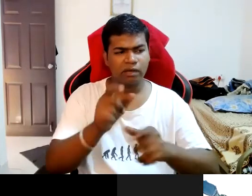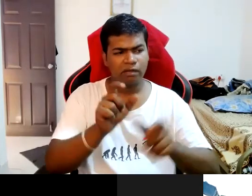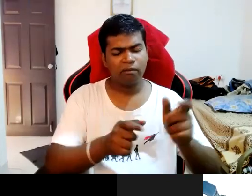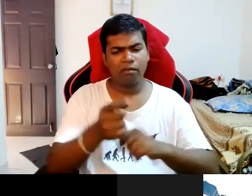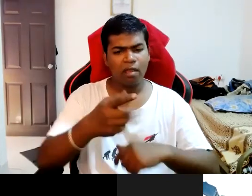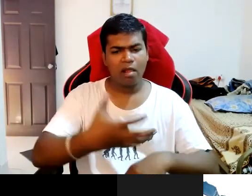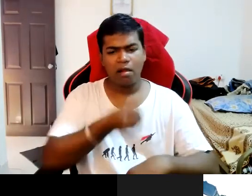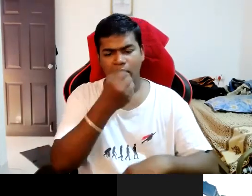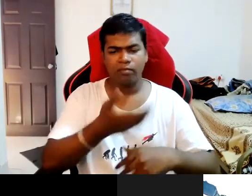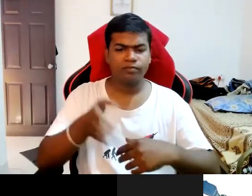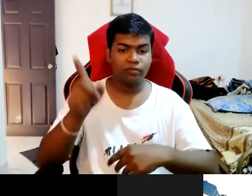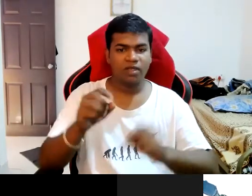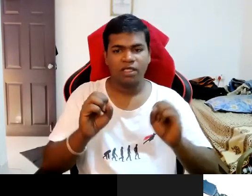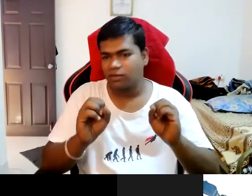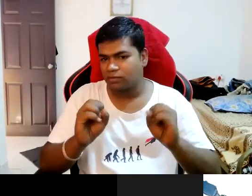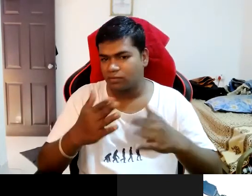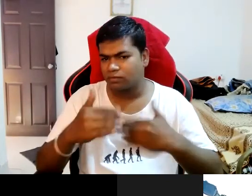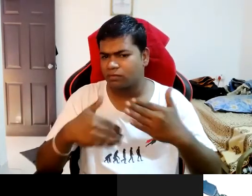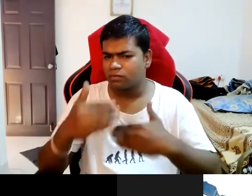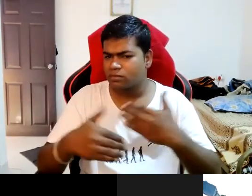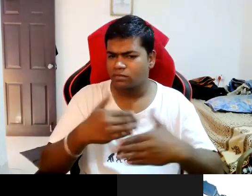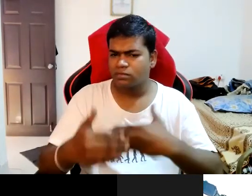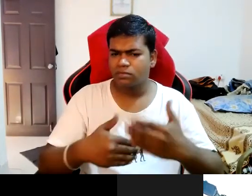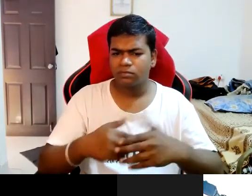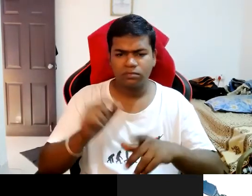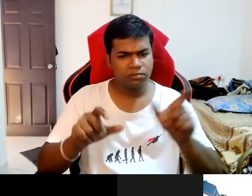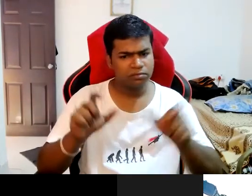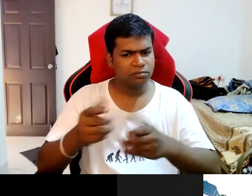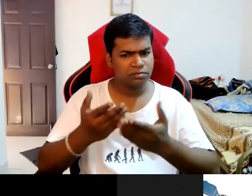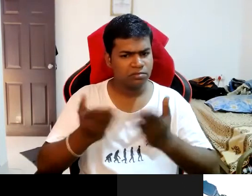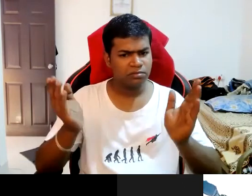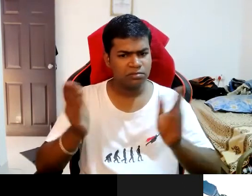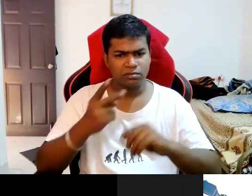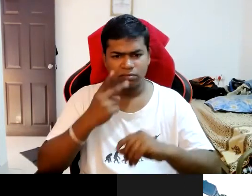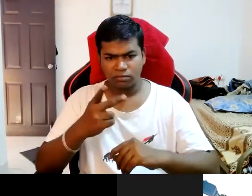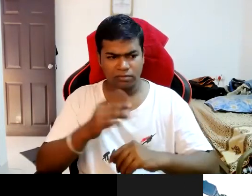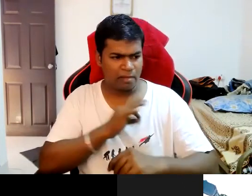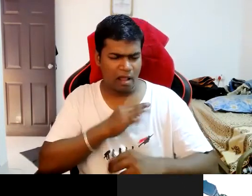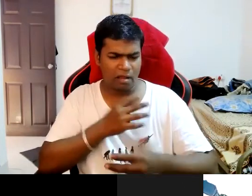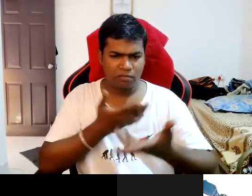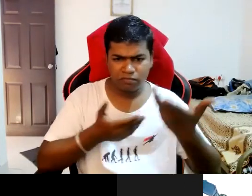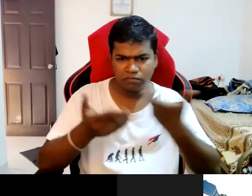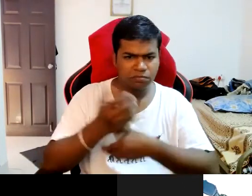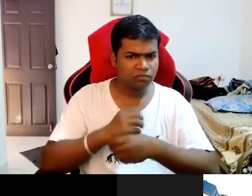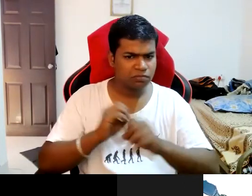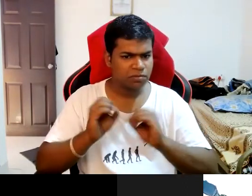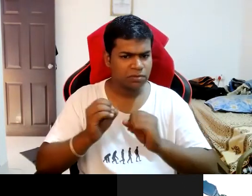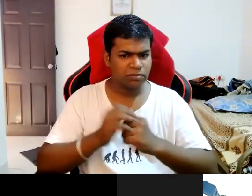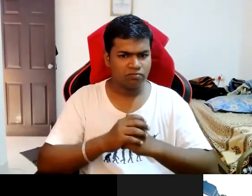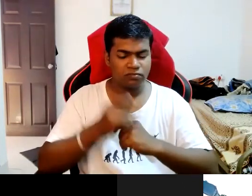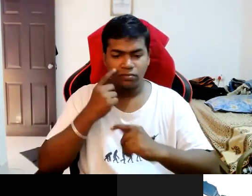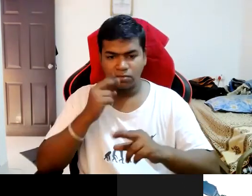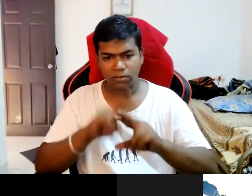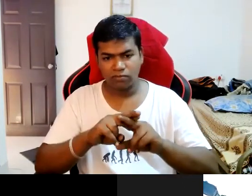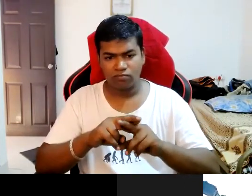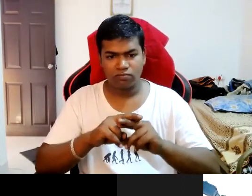my career is started but slow and people are not like to mingle with me starting if i